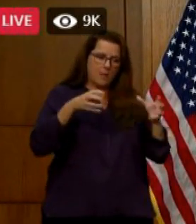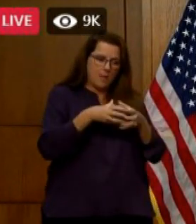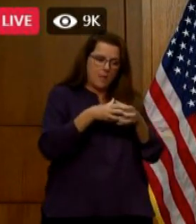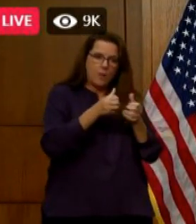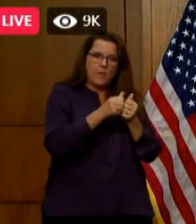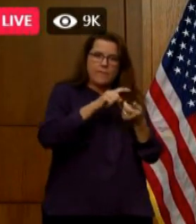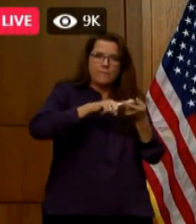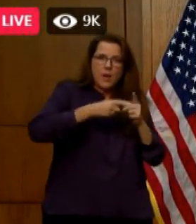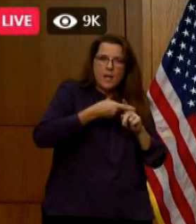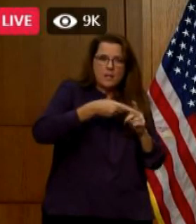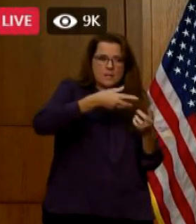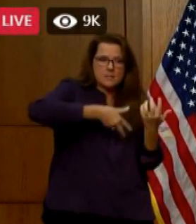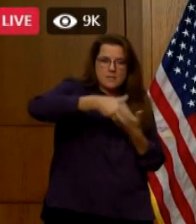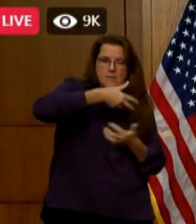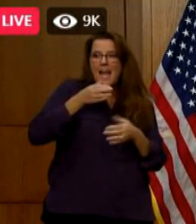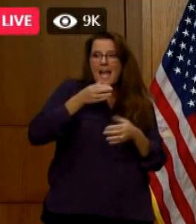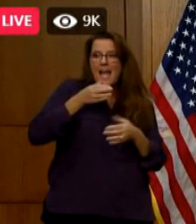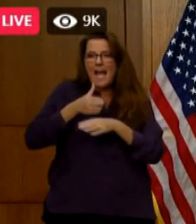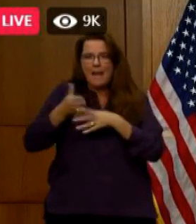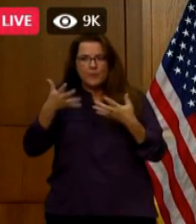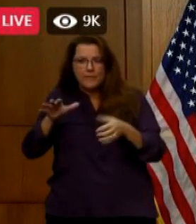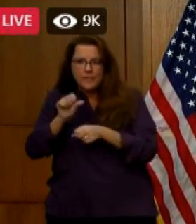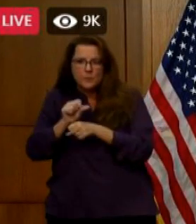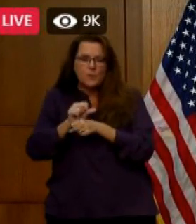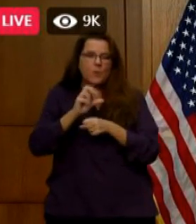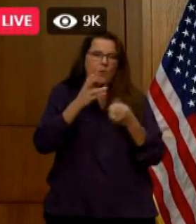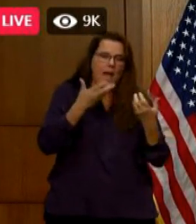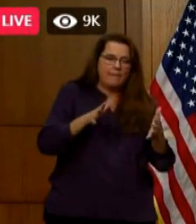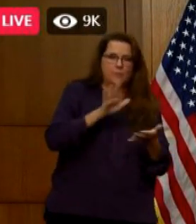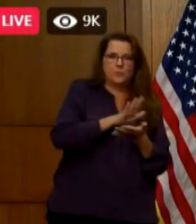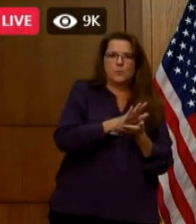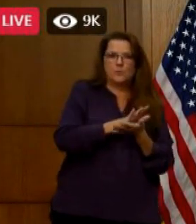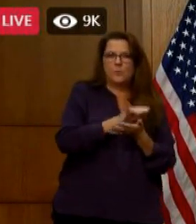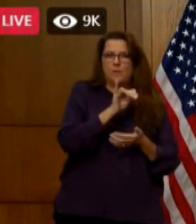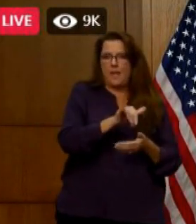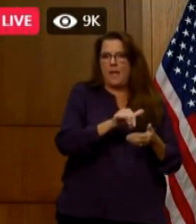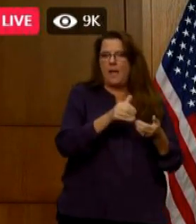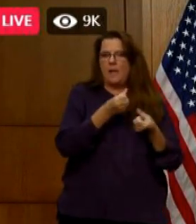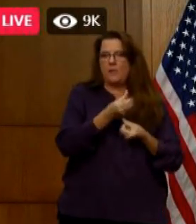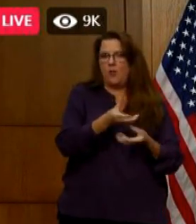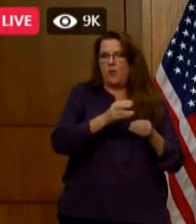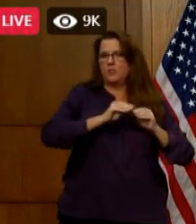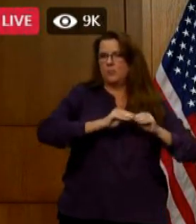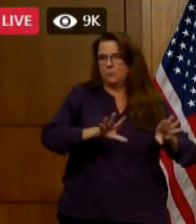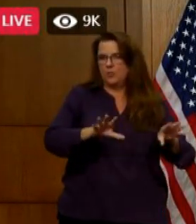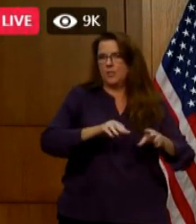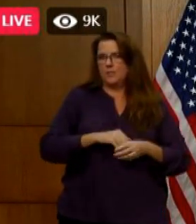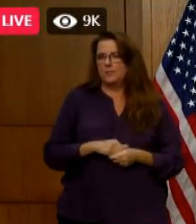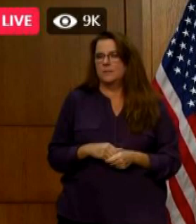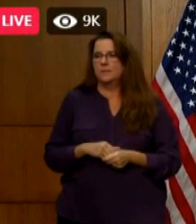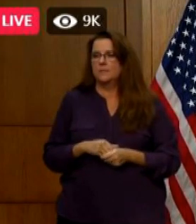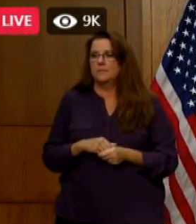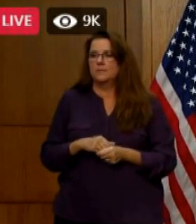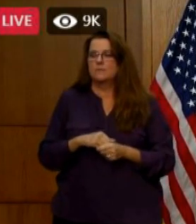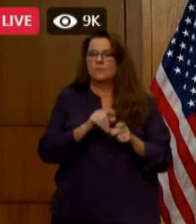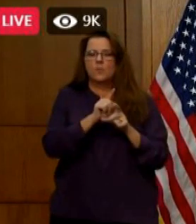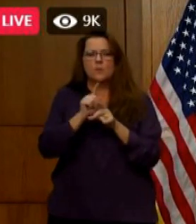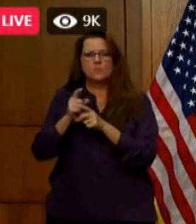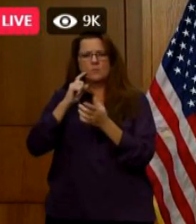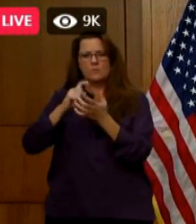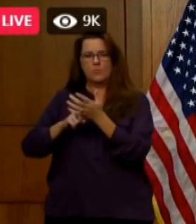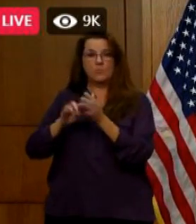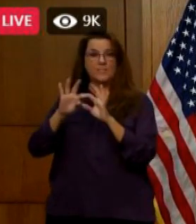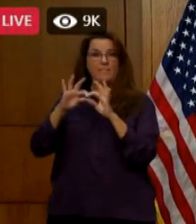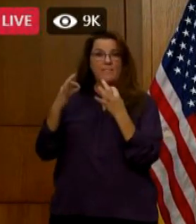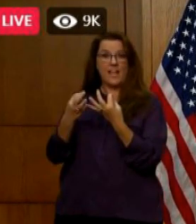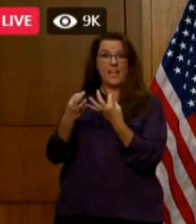after work or school. They're also seeing the virus spread in family gatherings. In